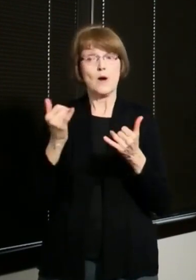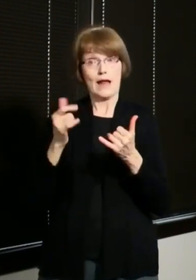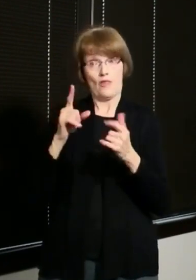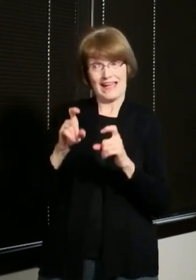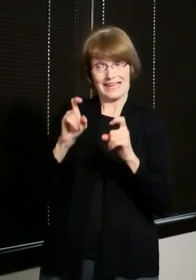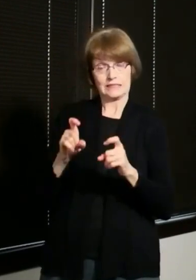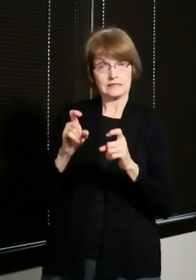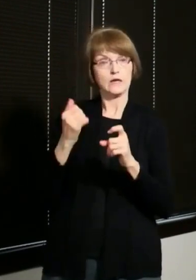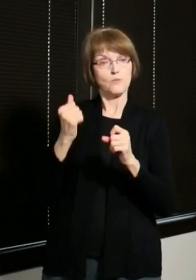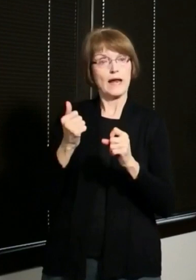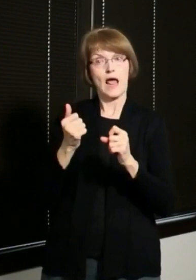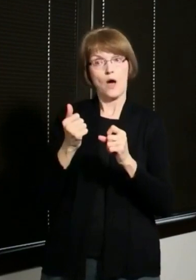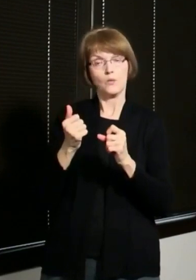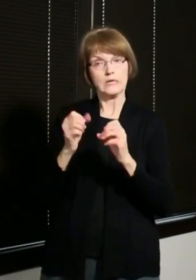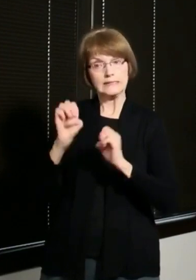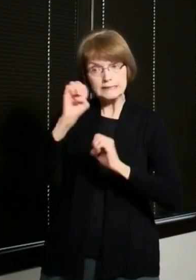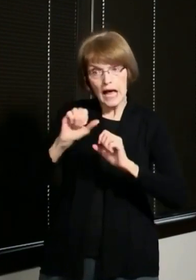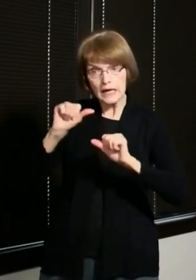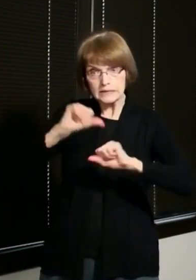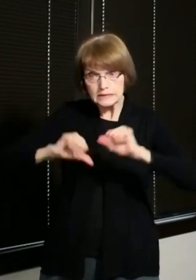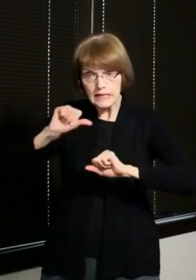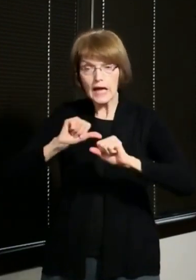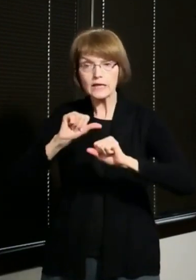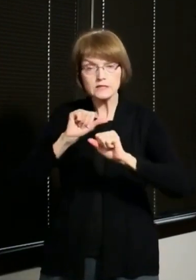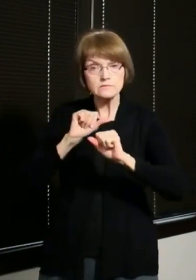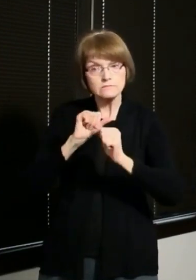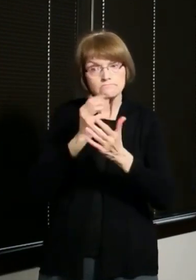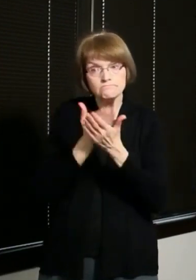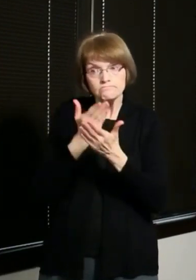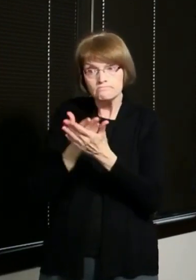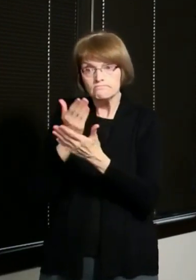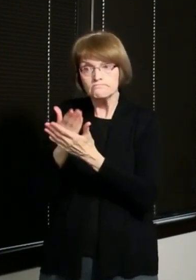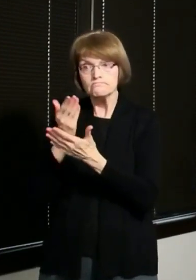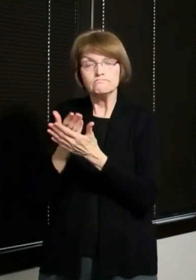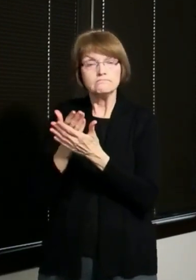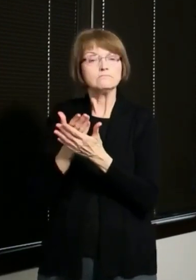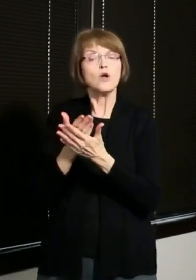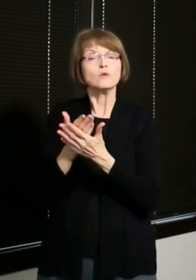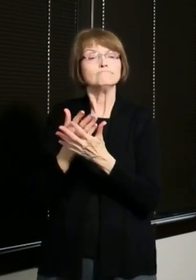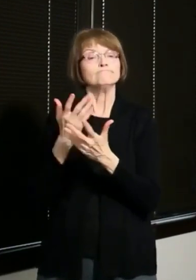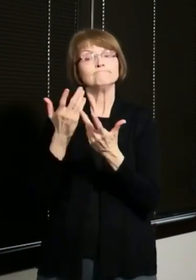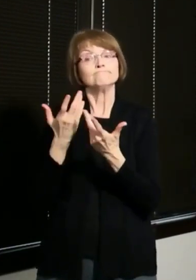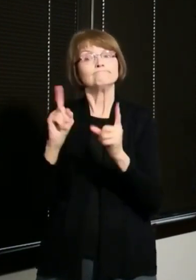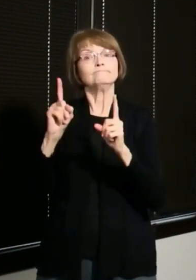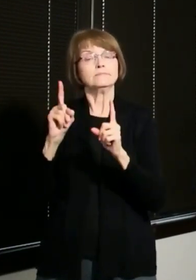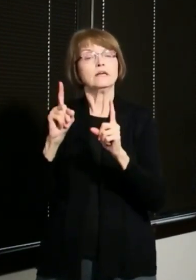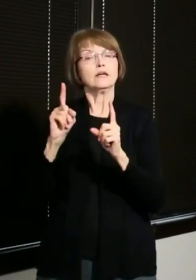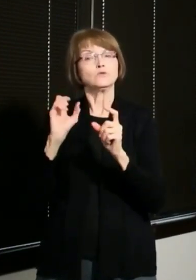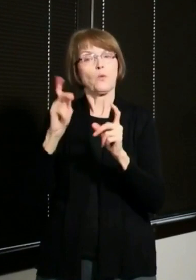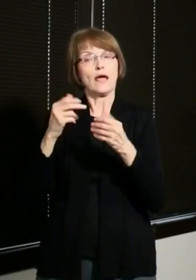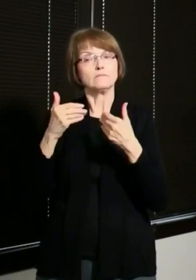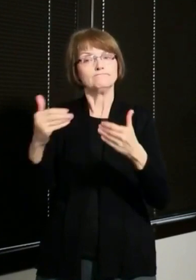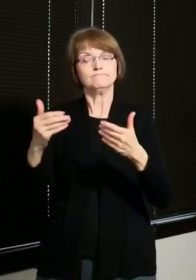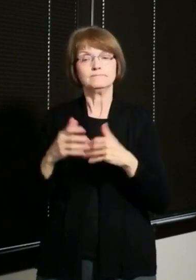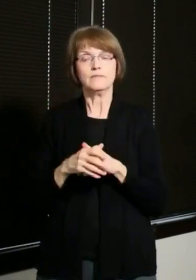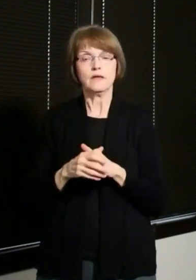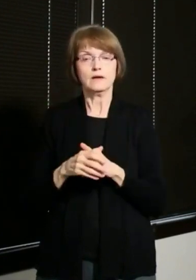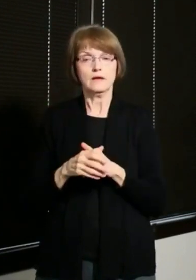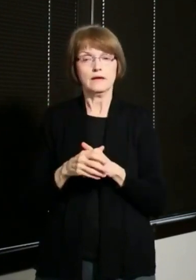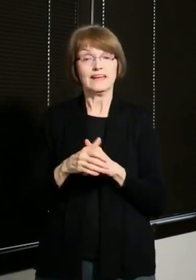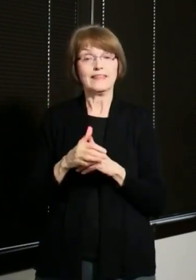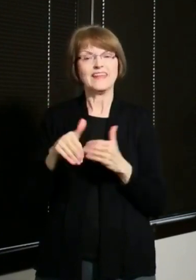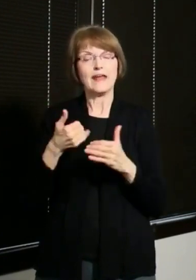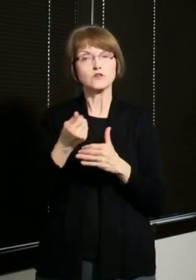right now. And so we believe within the next couple of weeks, there are a number of labs within the healthcare systems